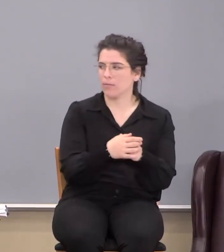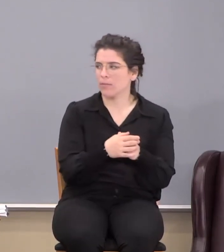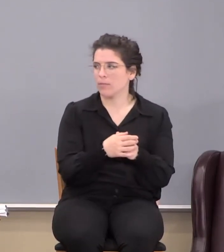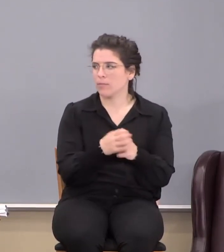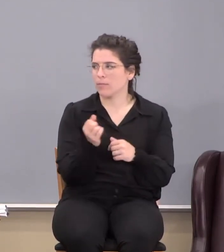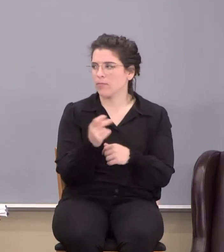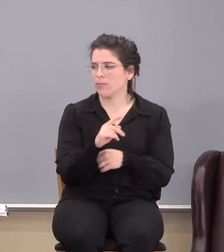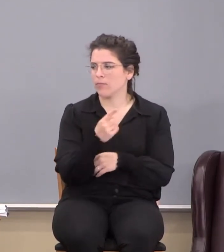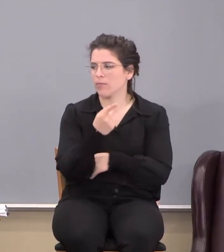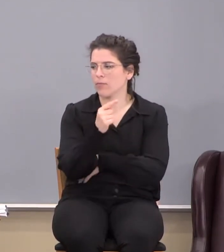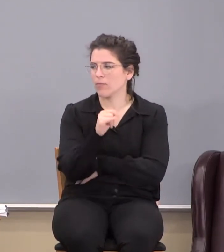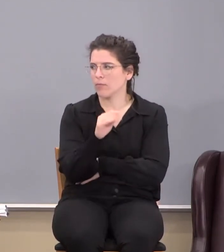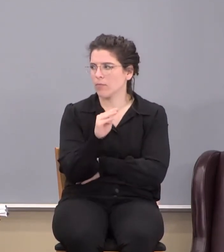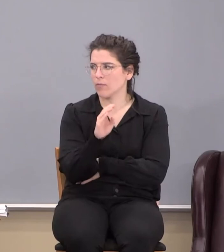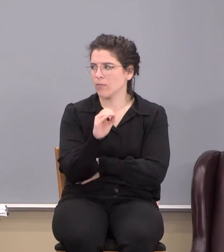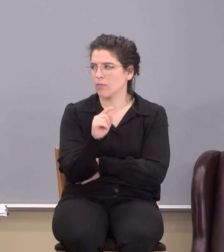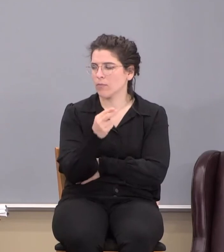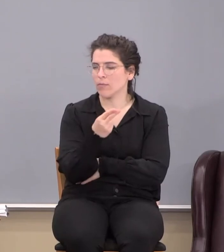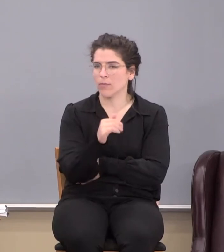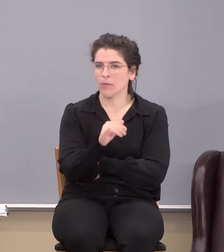back over to 1st Timothy 4.